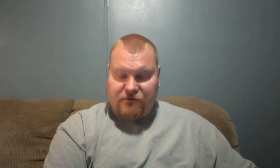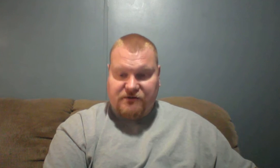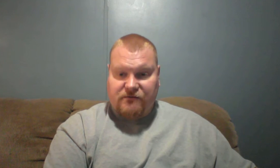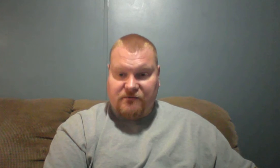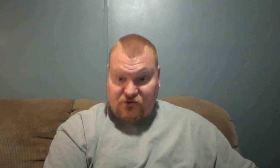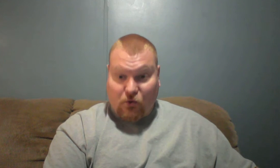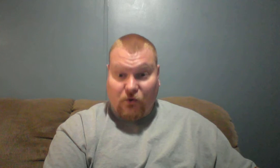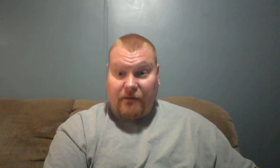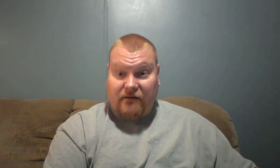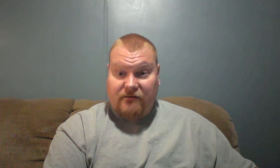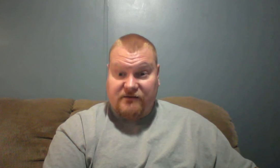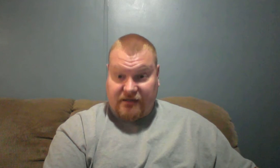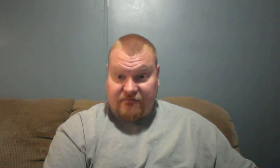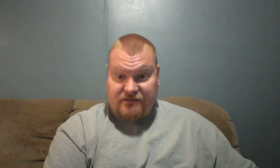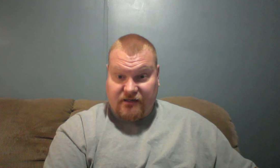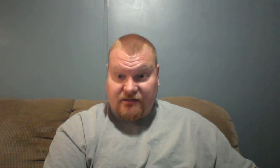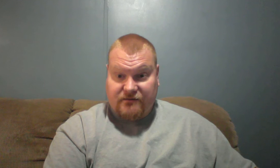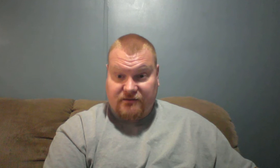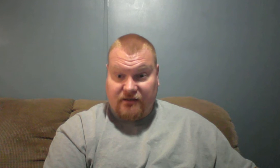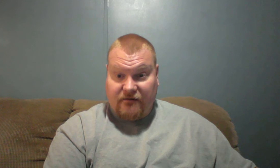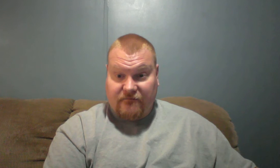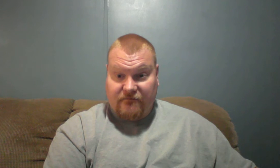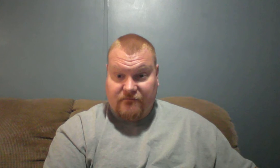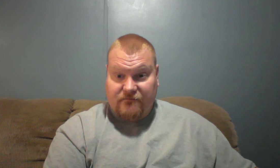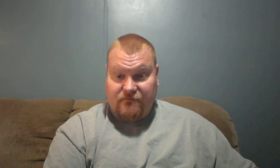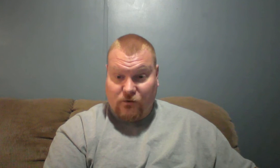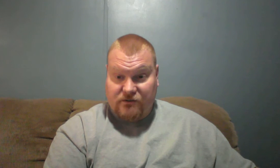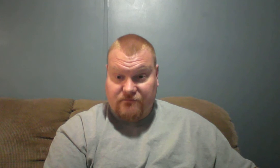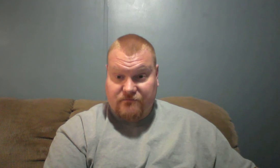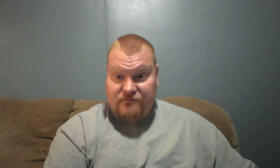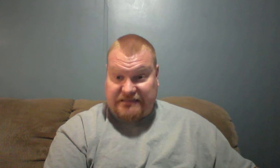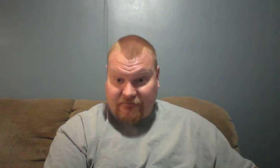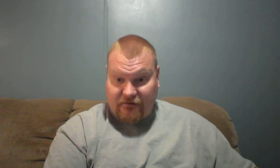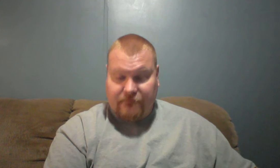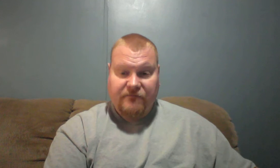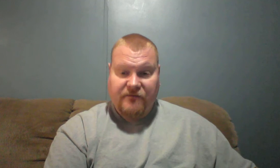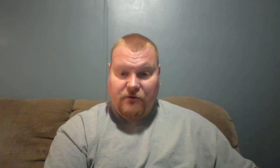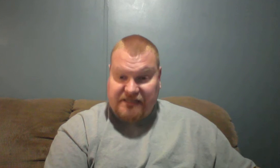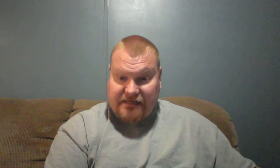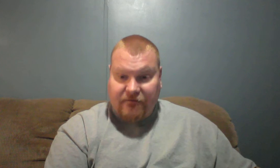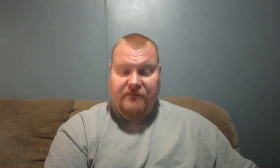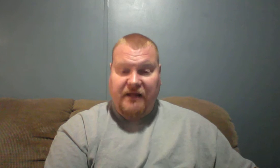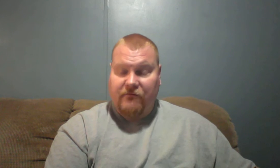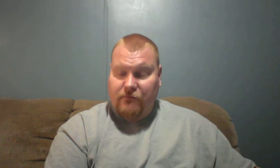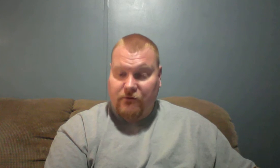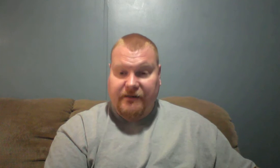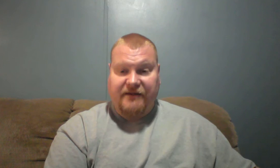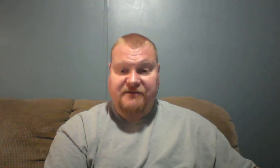the story about the seven sons of one Sceva or Sceva, however you're going to pronounce it.